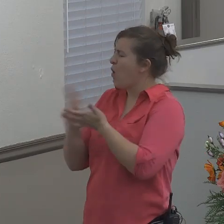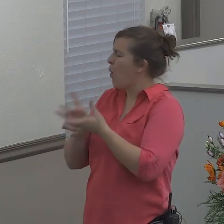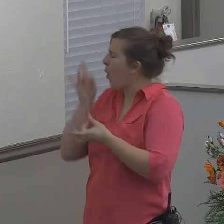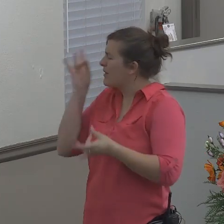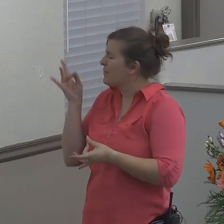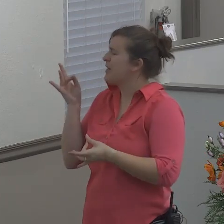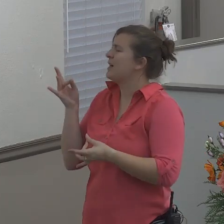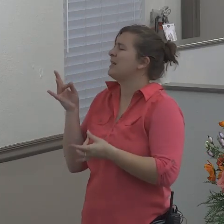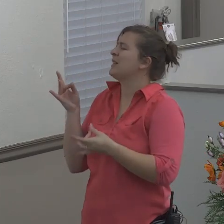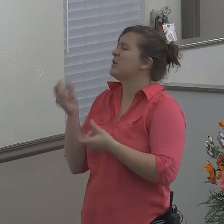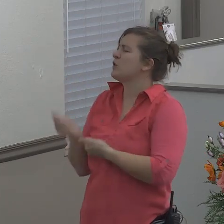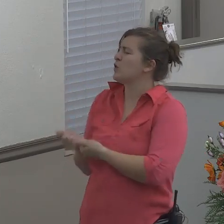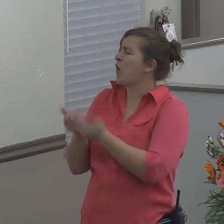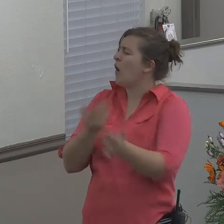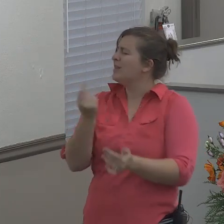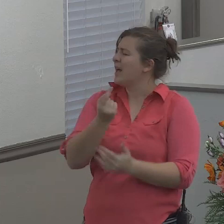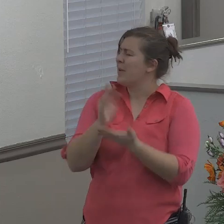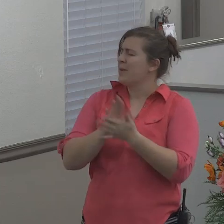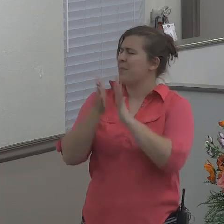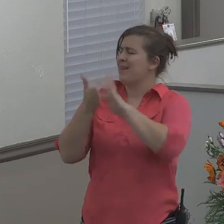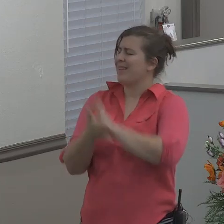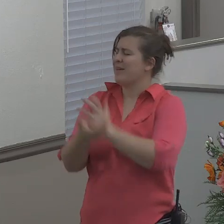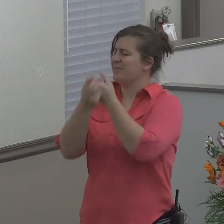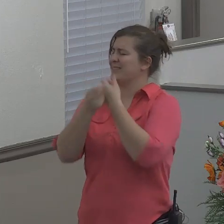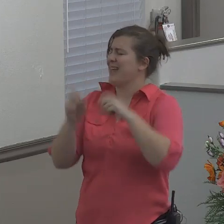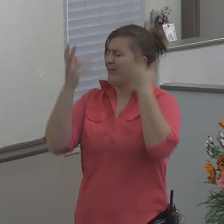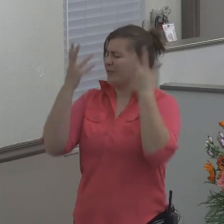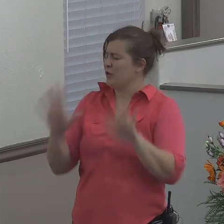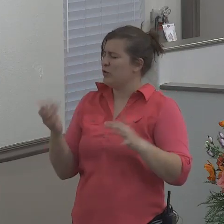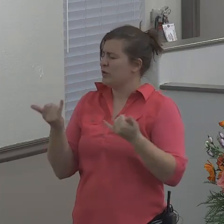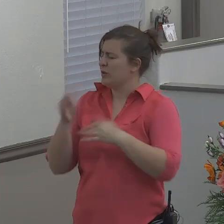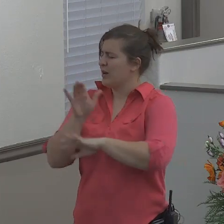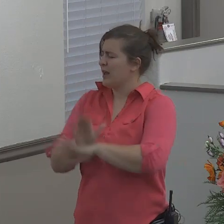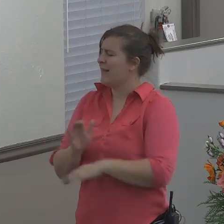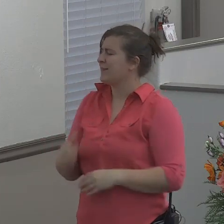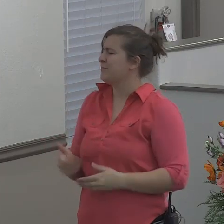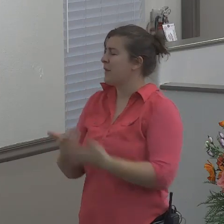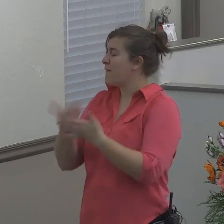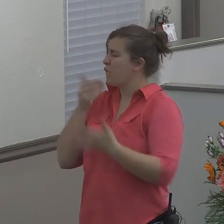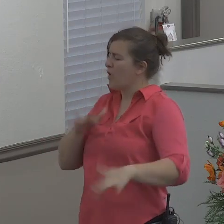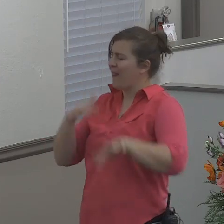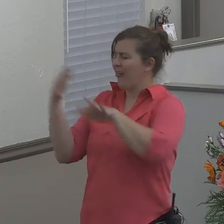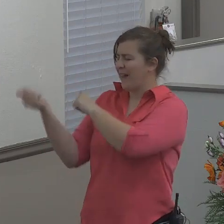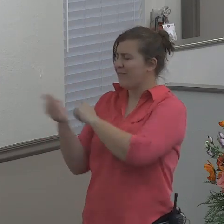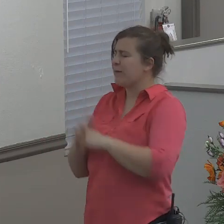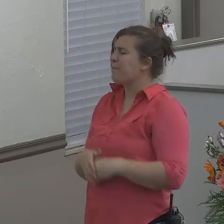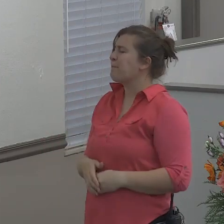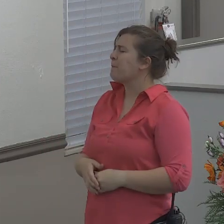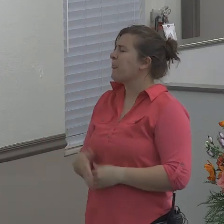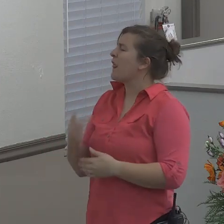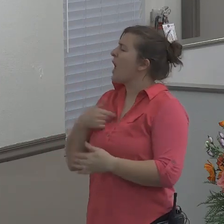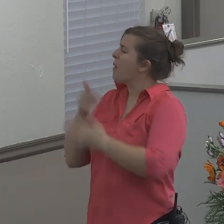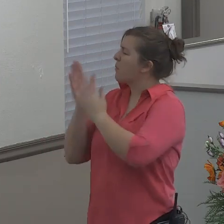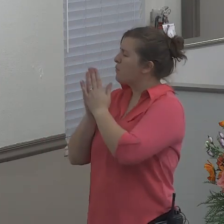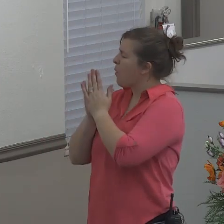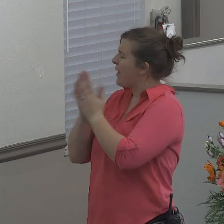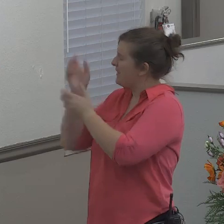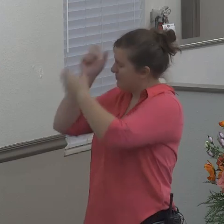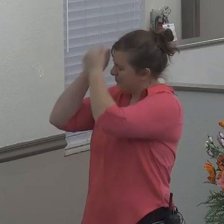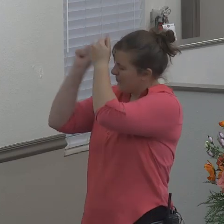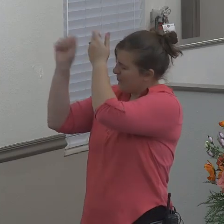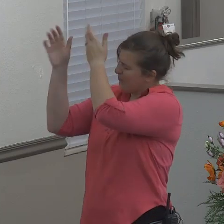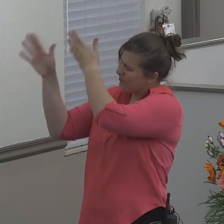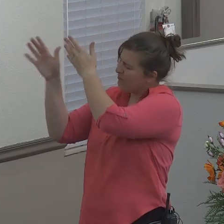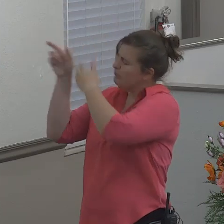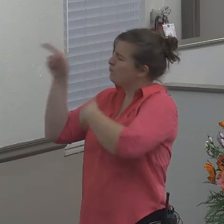To bring them to a saving knowledge of Jesus Christ tonight, before they leave this room. And I just pray, dear Heavenly Father, that you